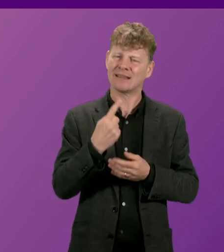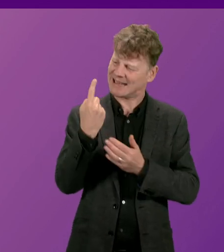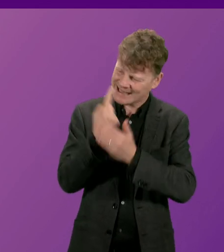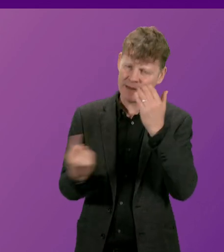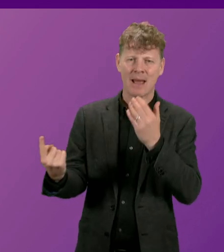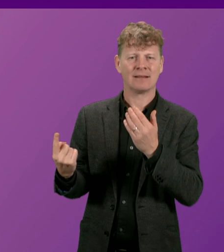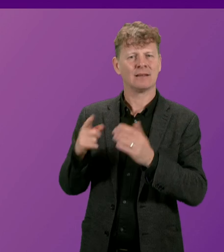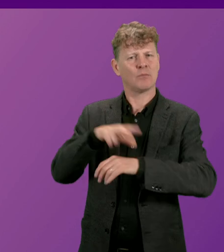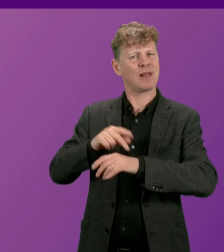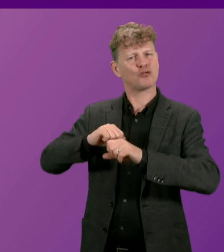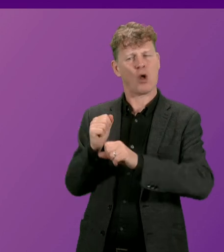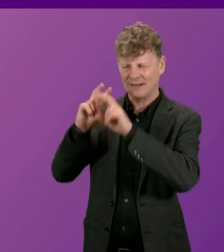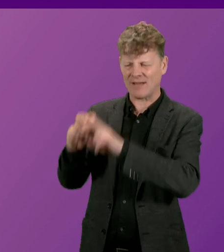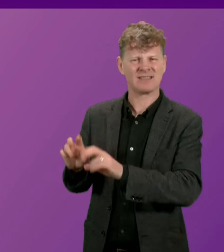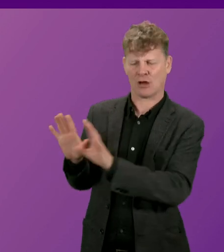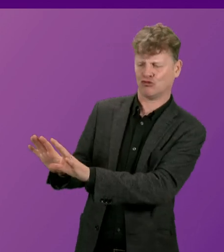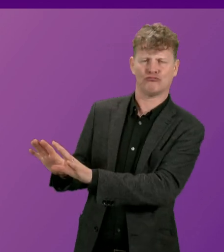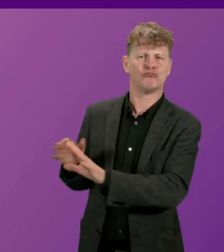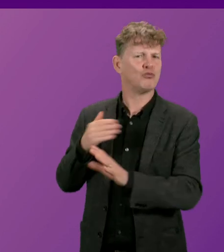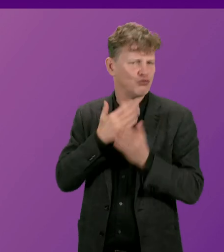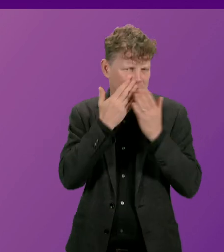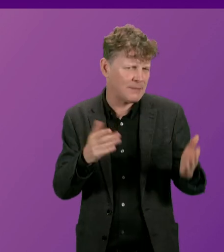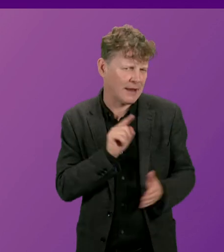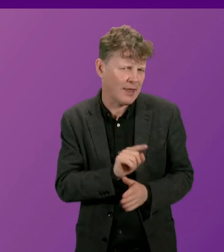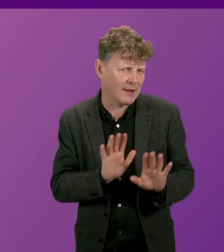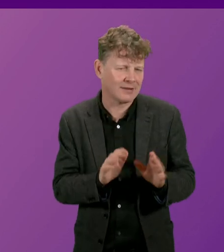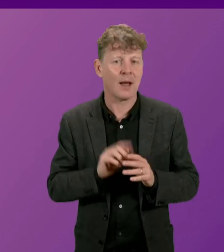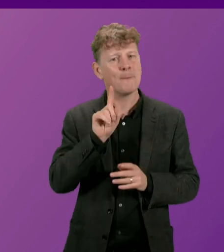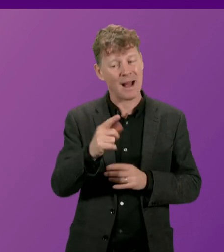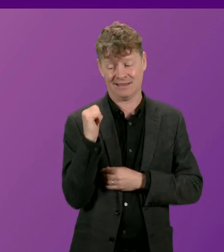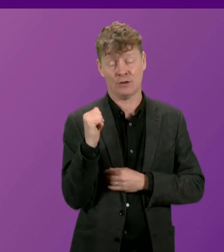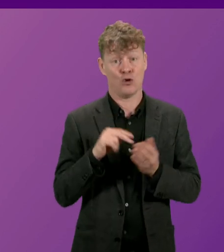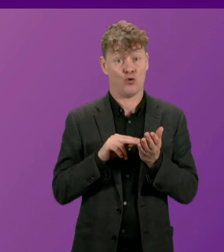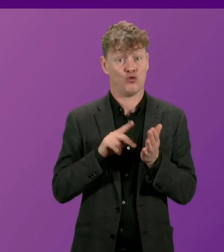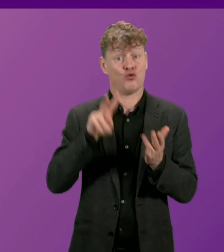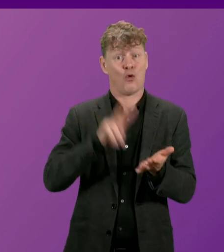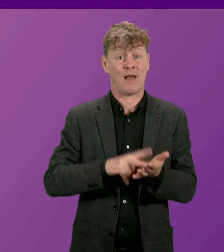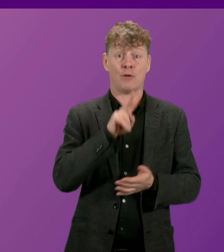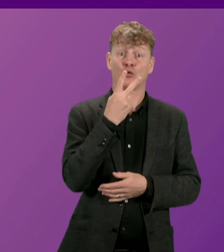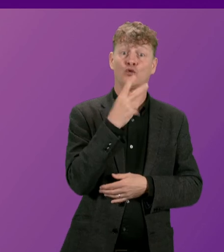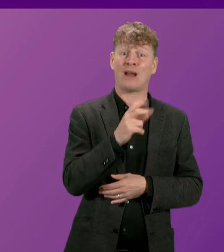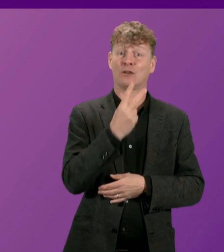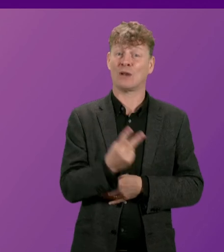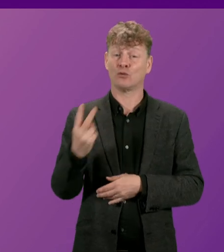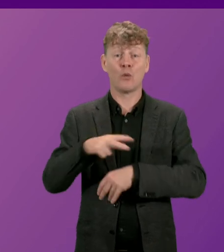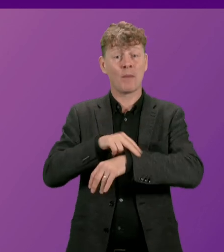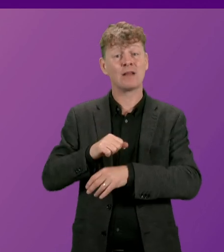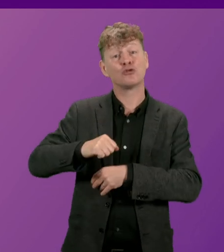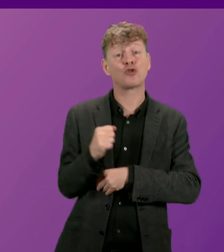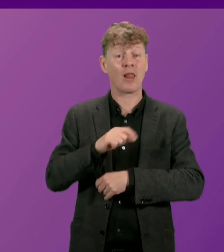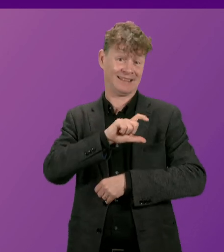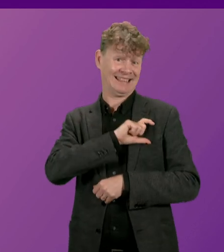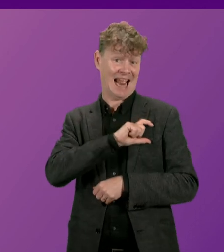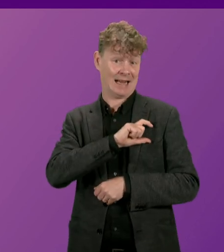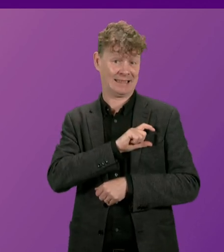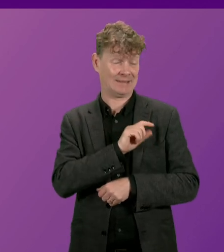Scotland investigation and we respect that. However, we know that in November 2022 Police Scotland detectives appealed to the Scottish Government